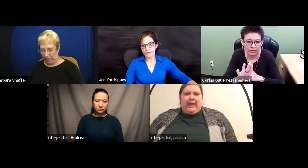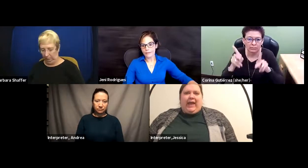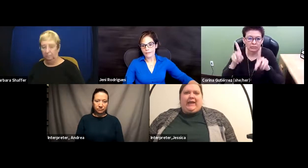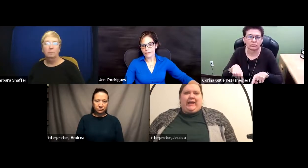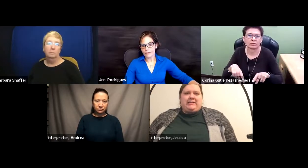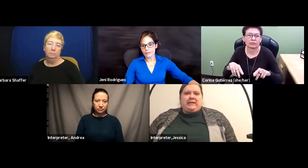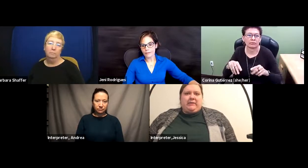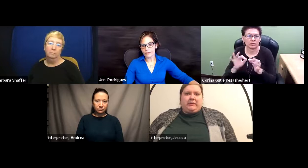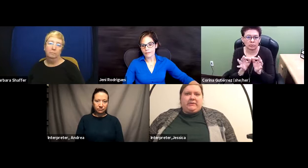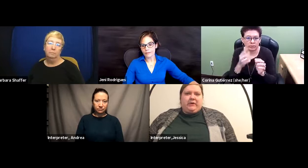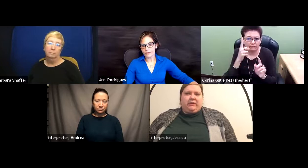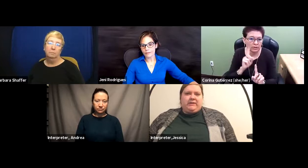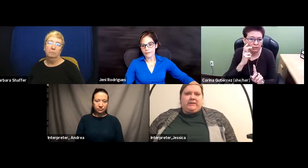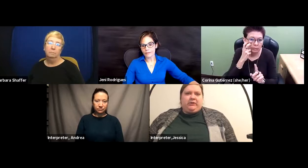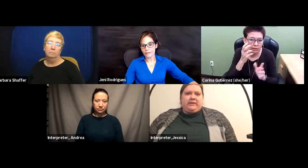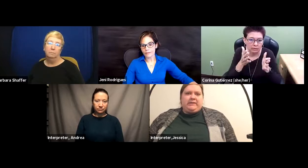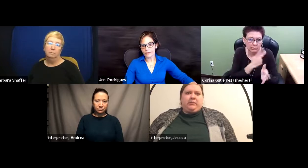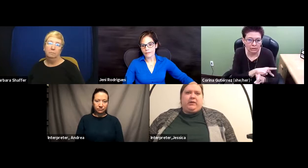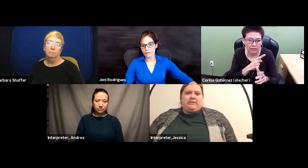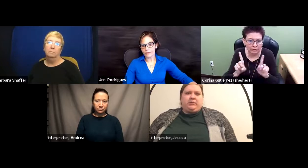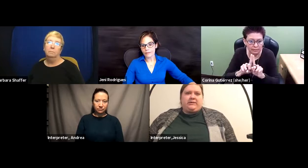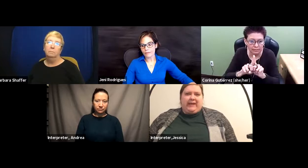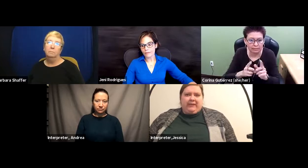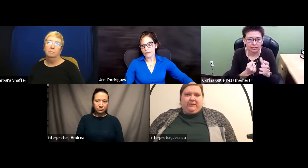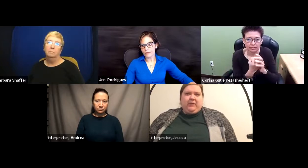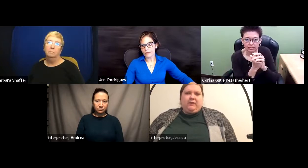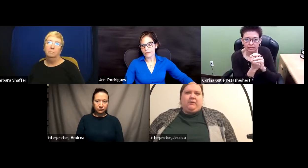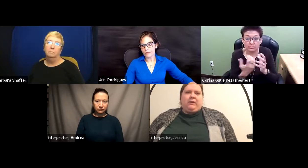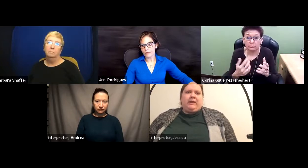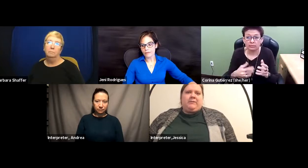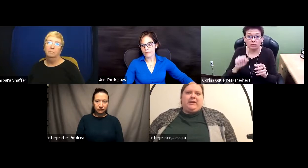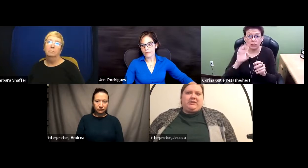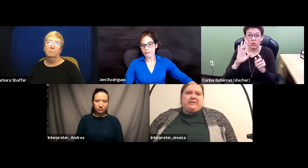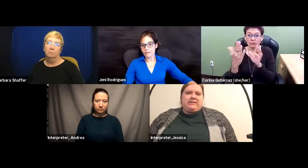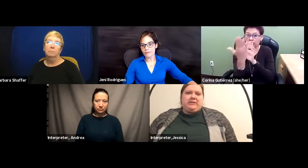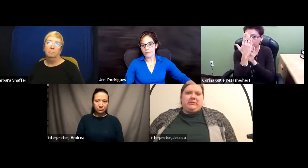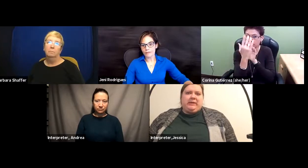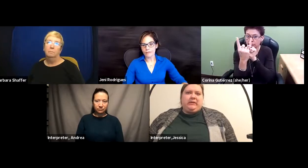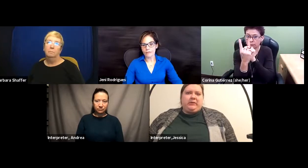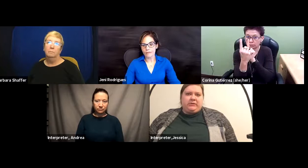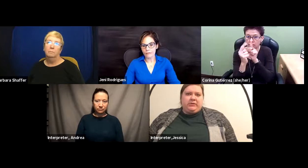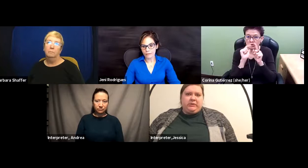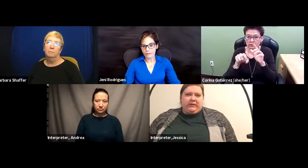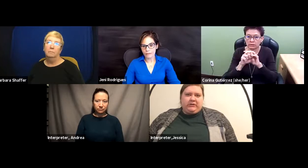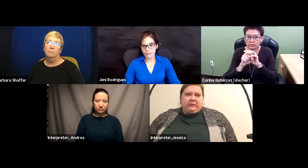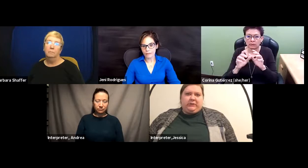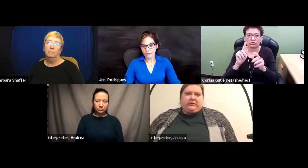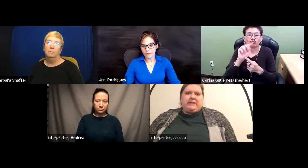And as the numbers of COVID decreased, it was more safe for patients to be closer to their interpreters,